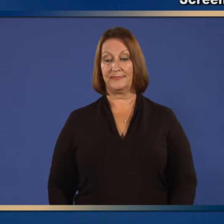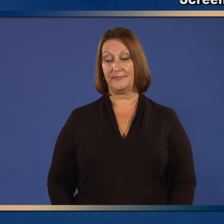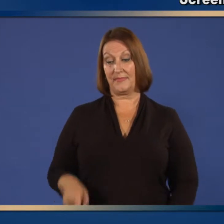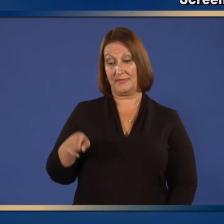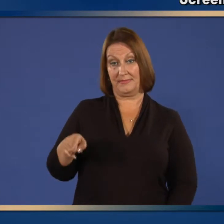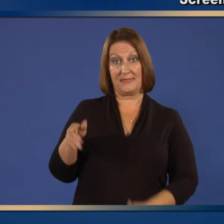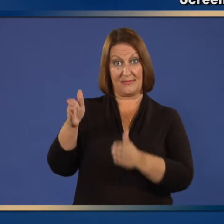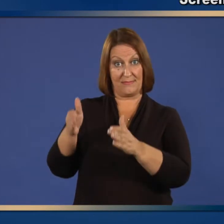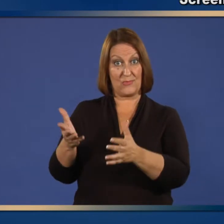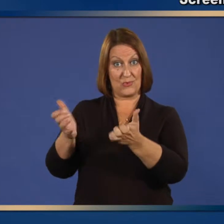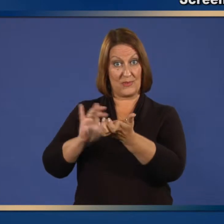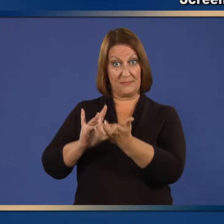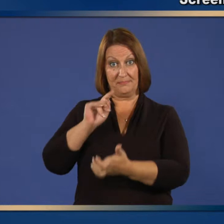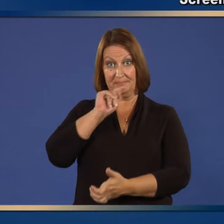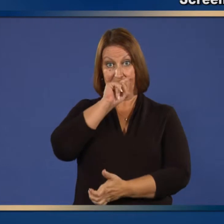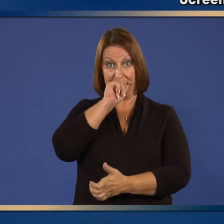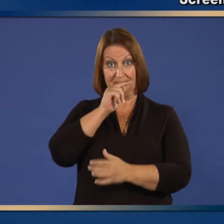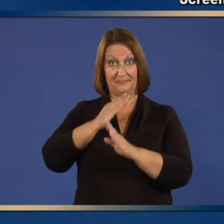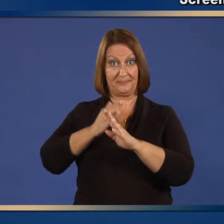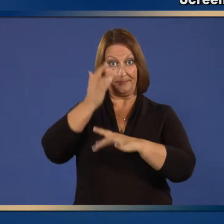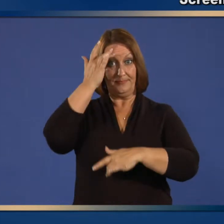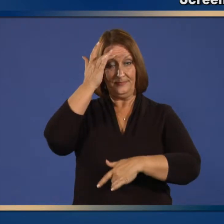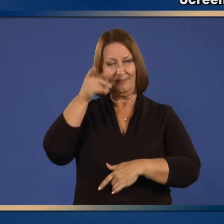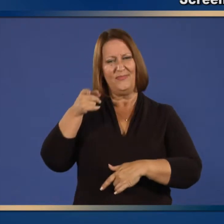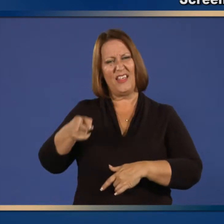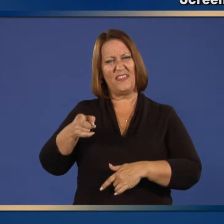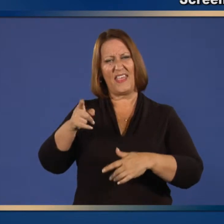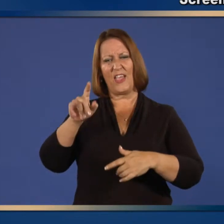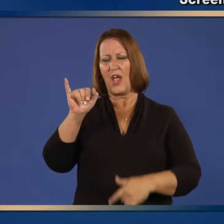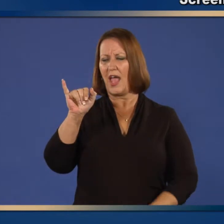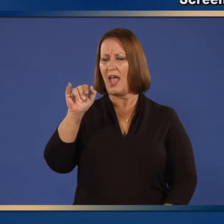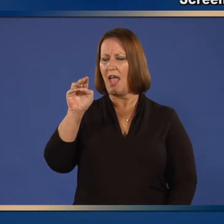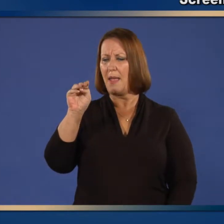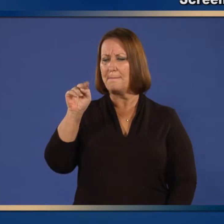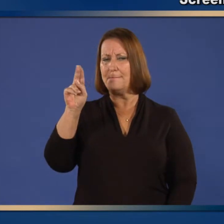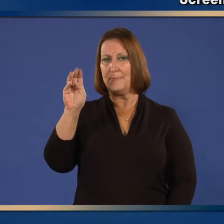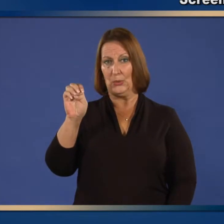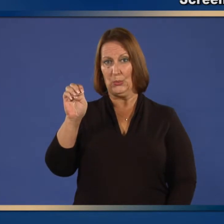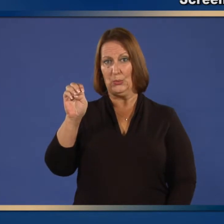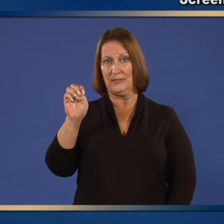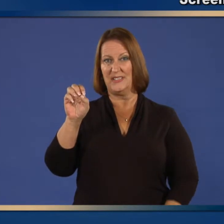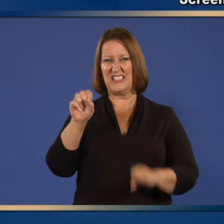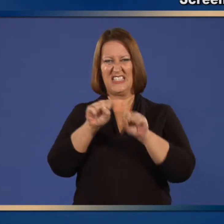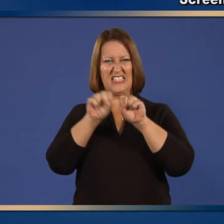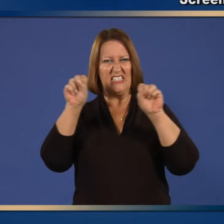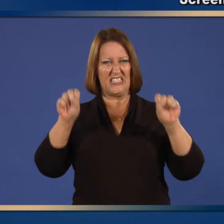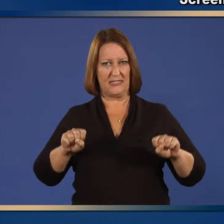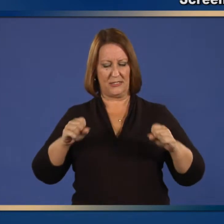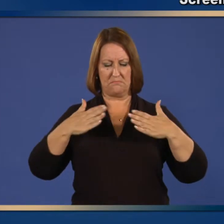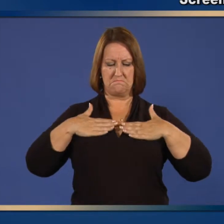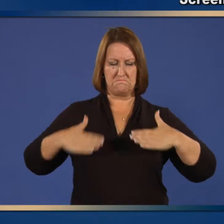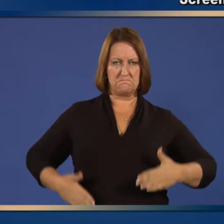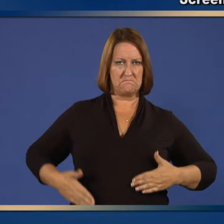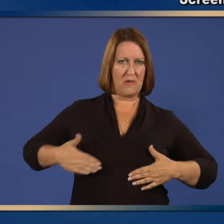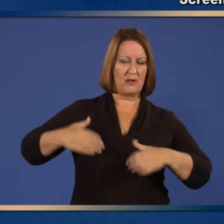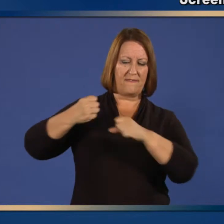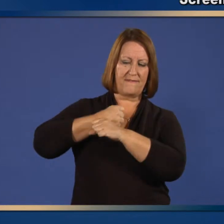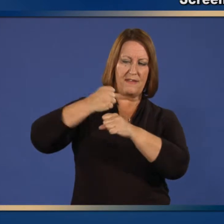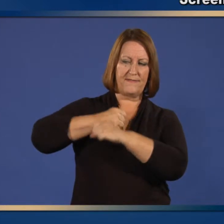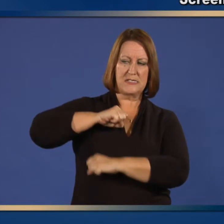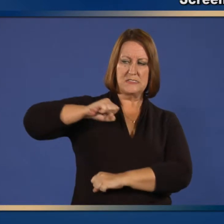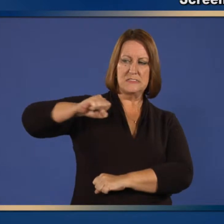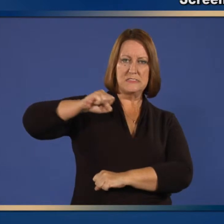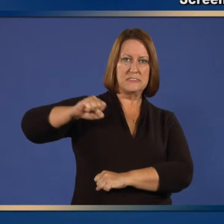Does the person to be vaccinated have a weakened immune system because of HIV